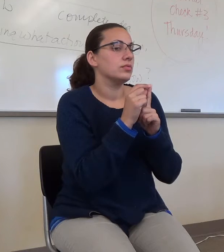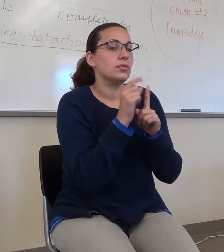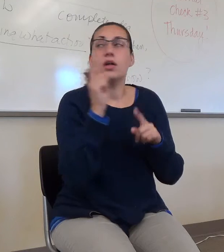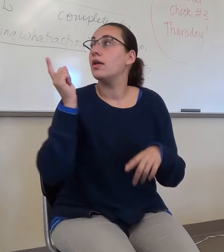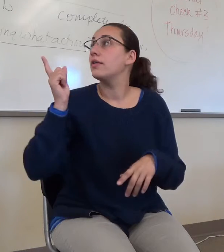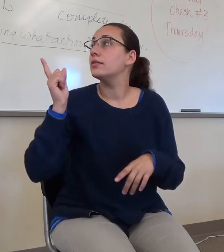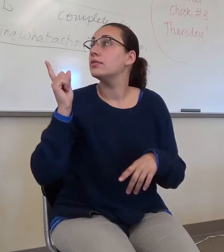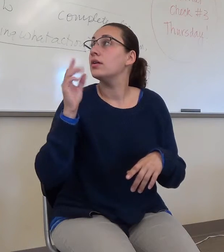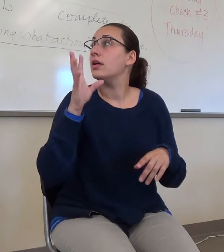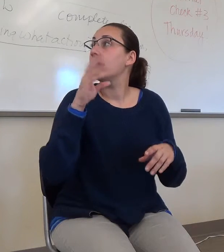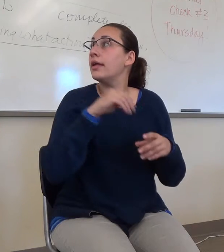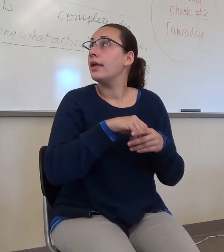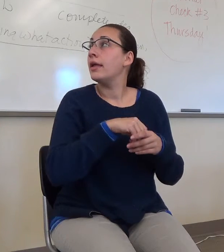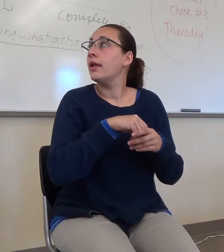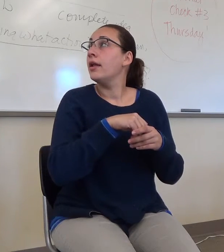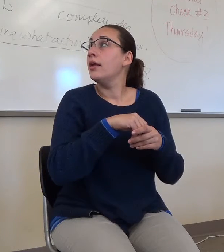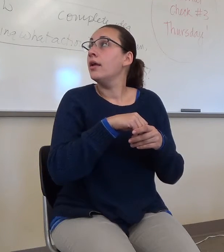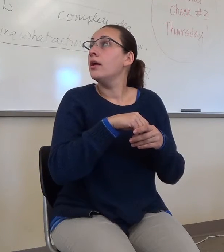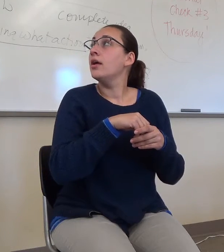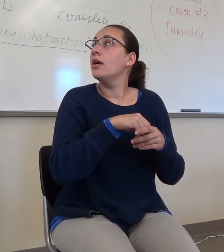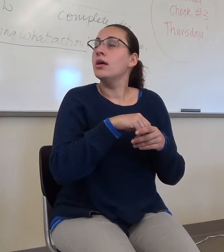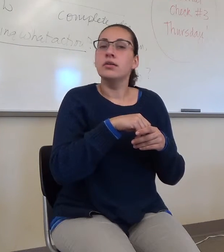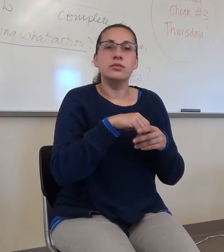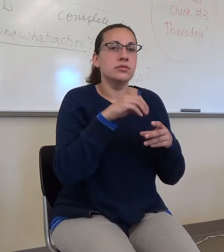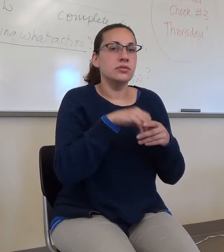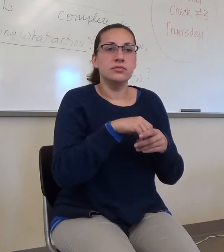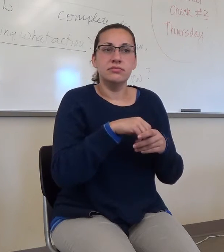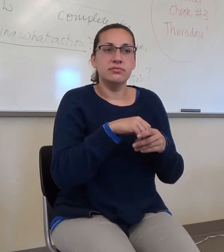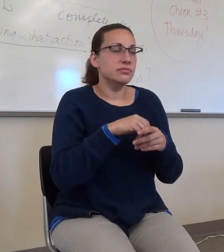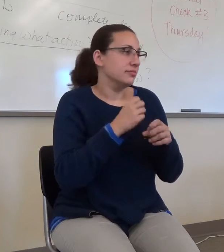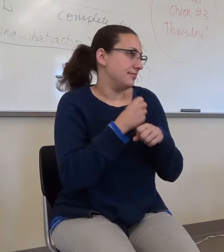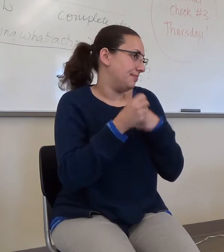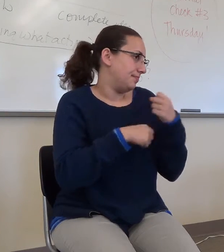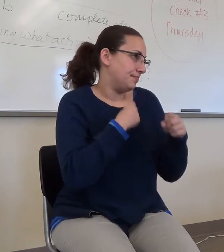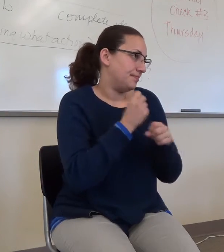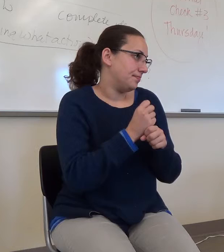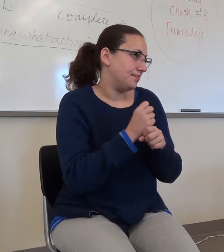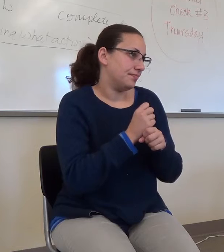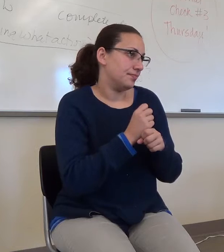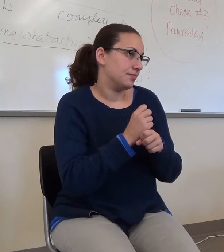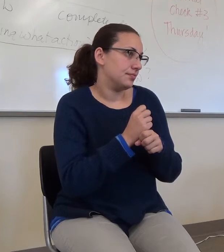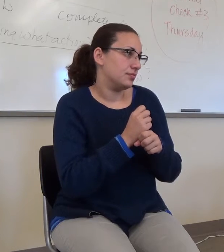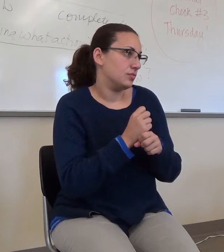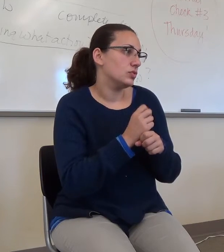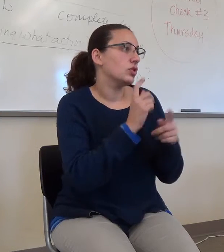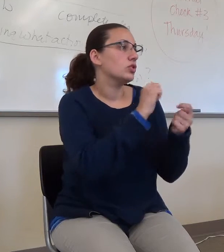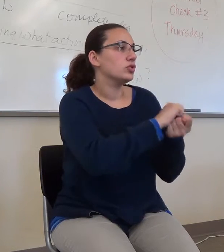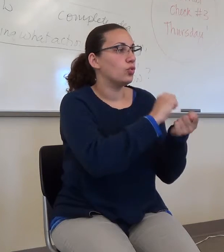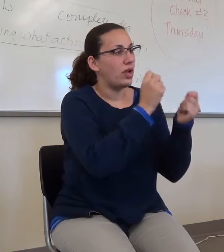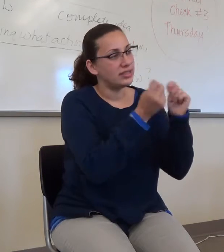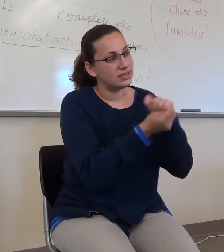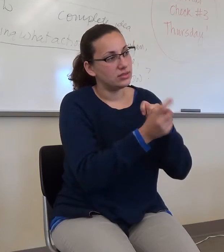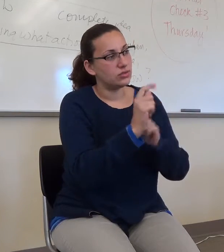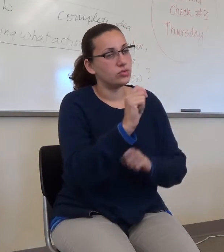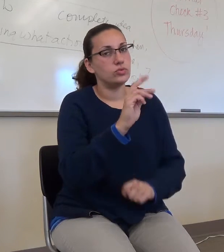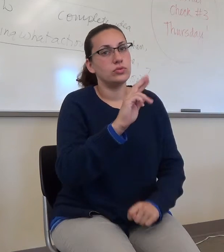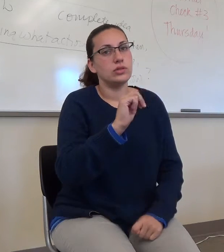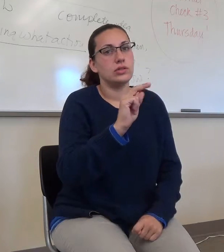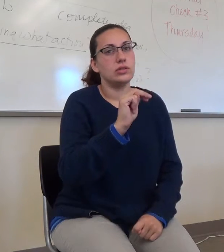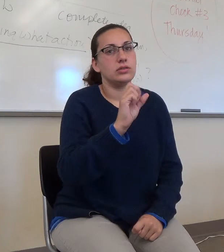such and such a year. So this is a transition signaling a sequence of dates and events,